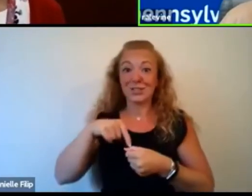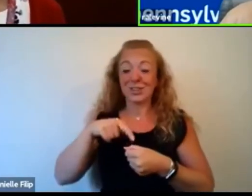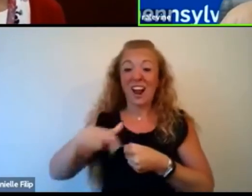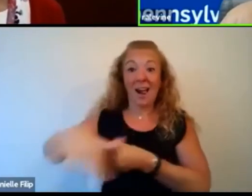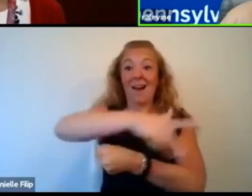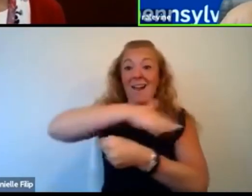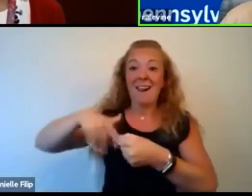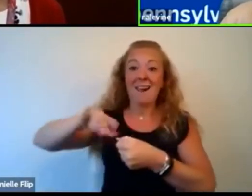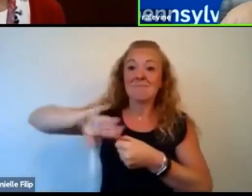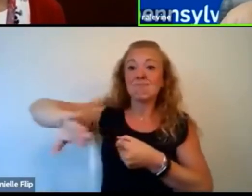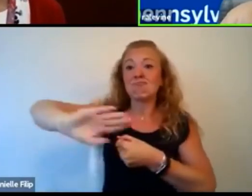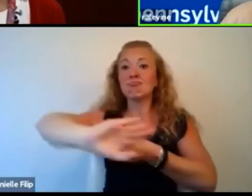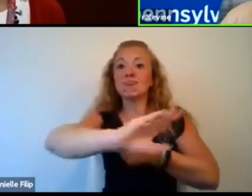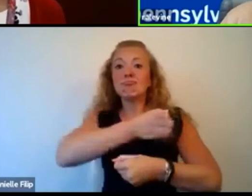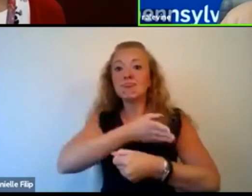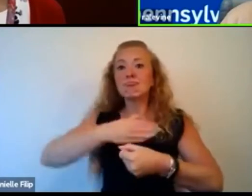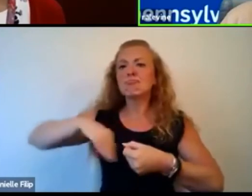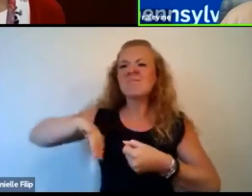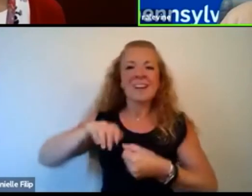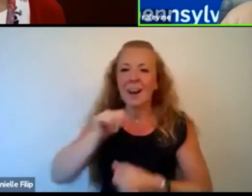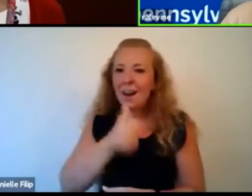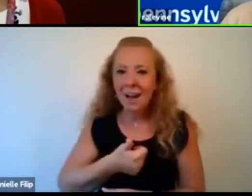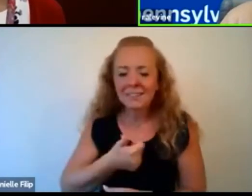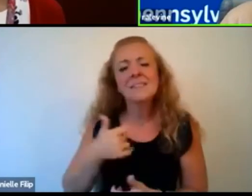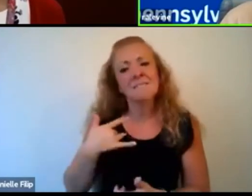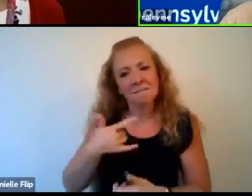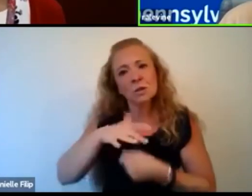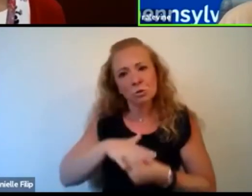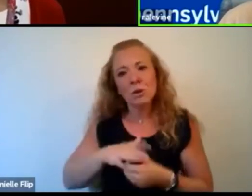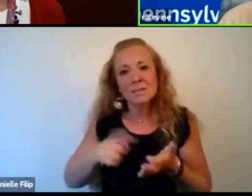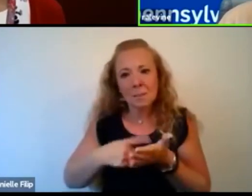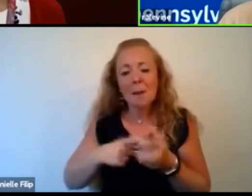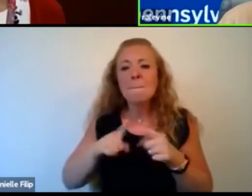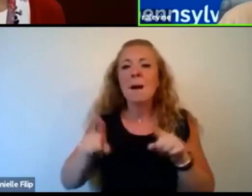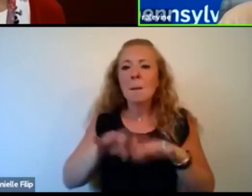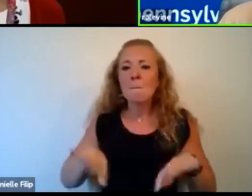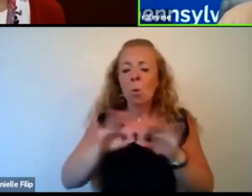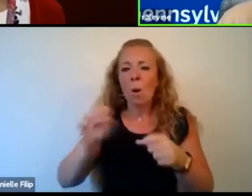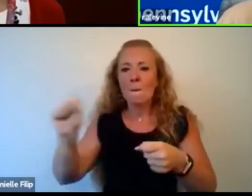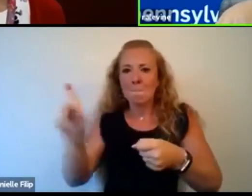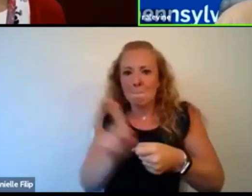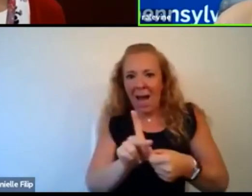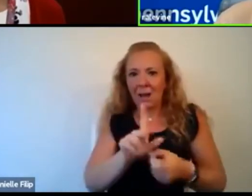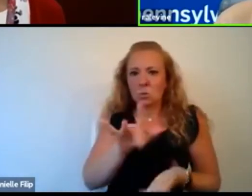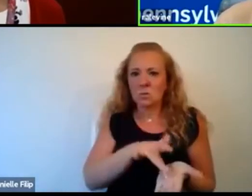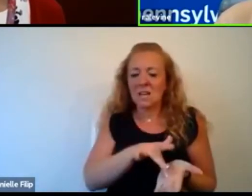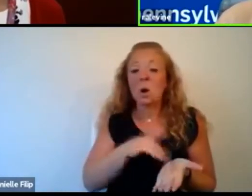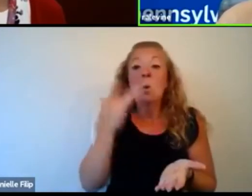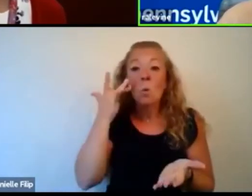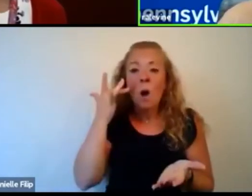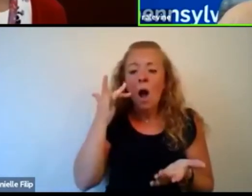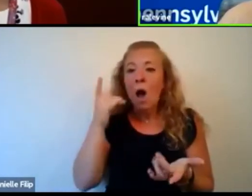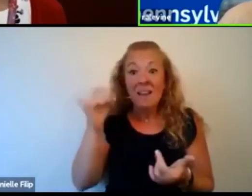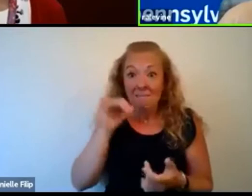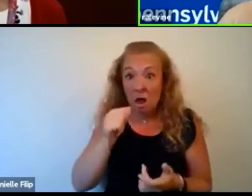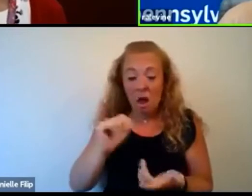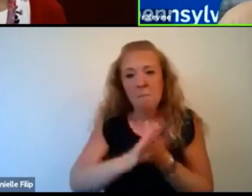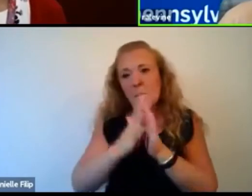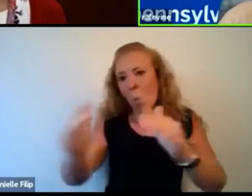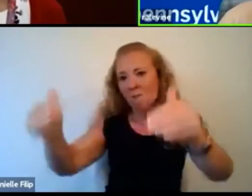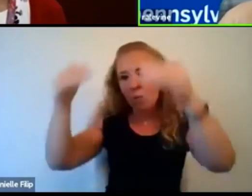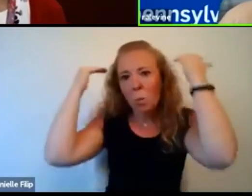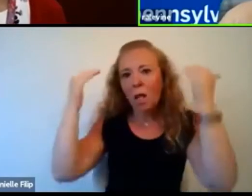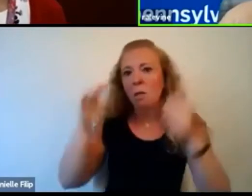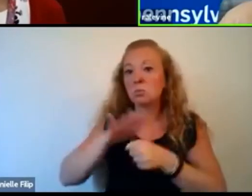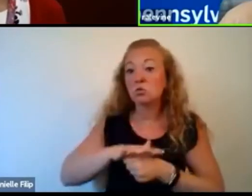but if you, if you, it's good to find that center and that balance, but otherwise you can be overwhelmed with stress. And if you're overwhelmed